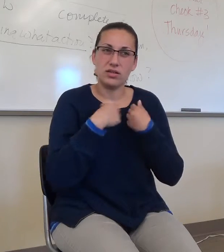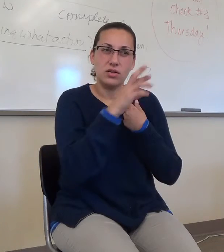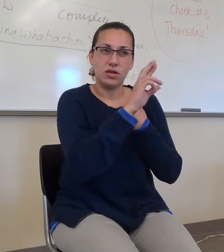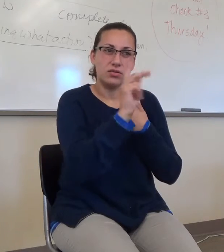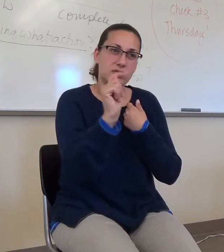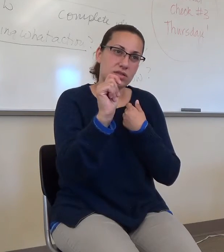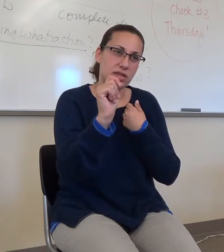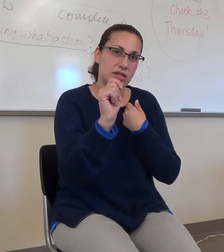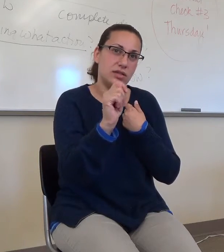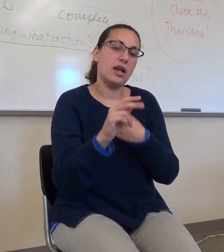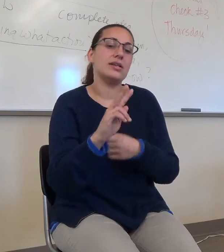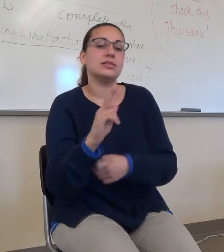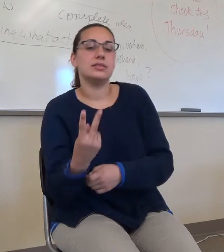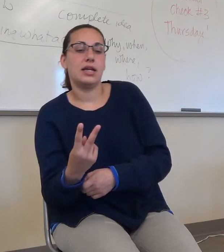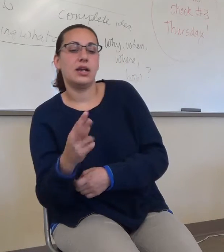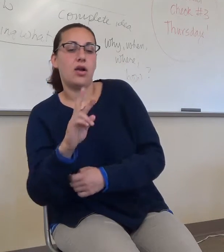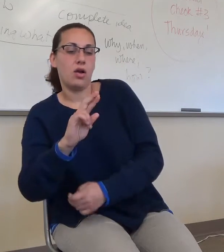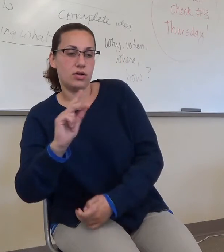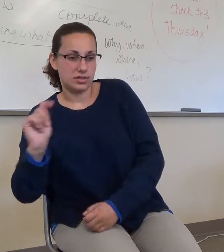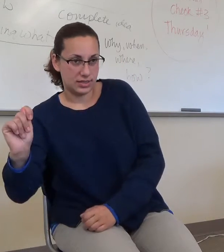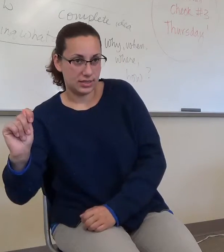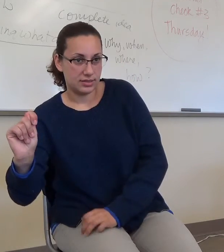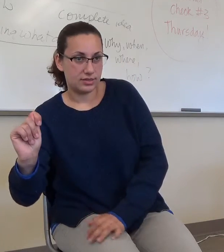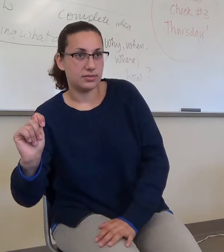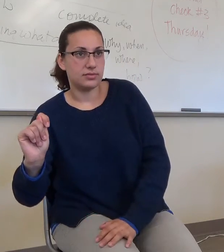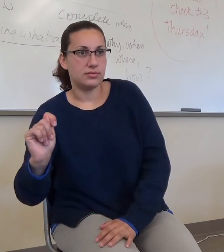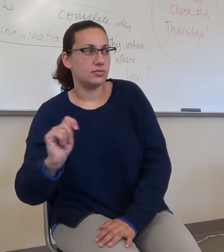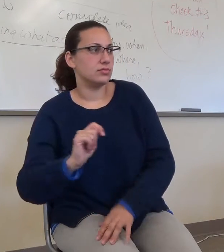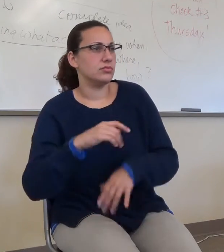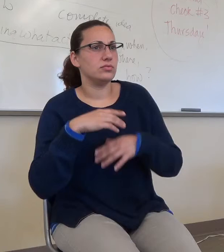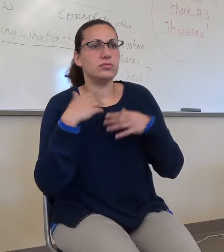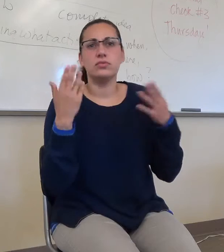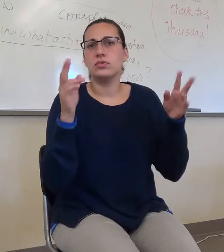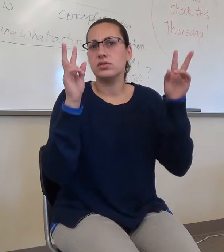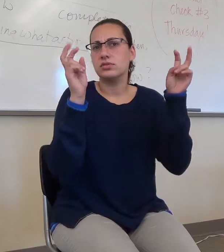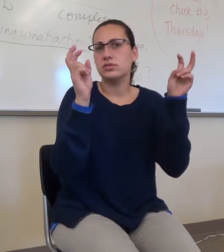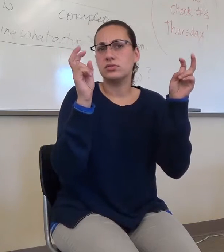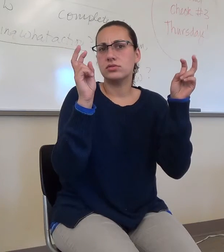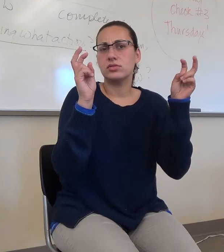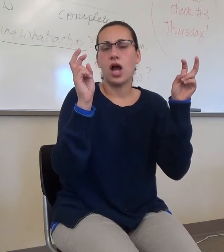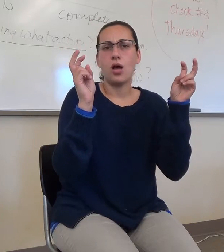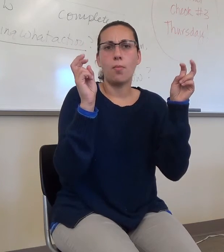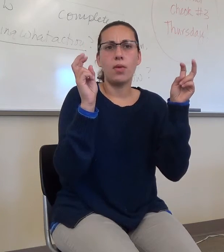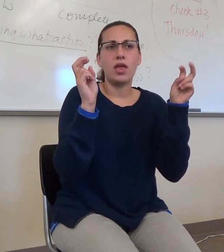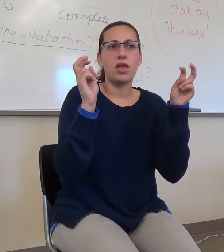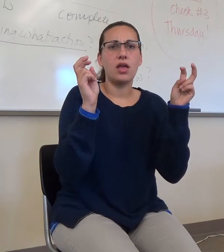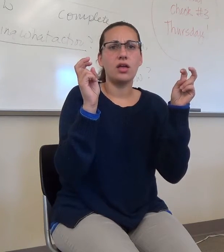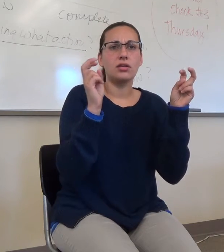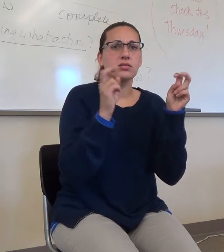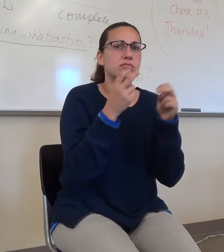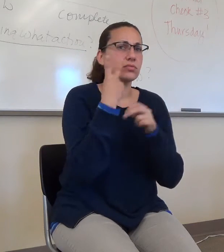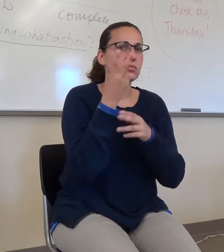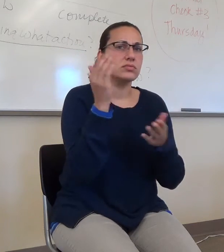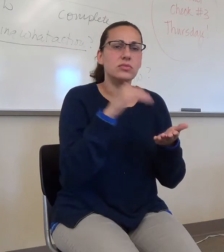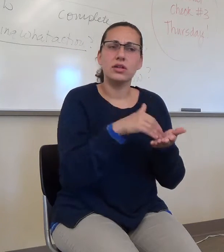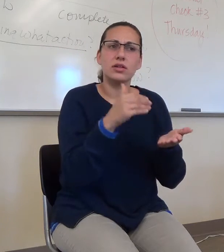another one here. So what is the topic? What is repeated? Baseball.